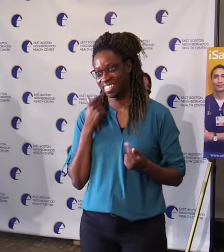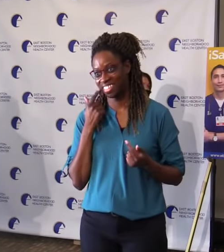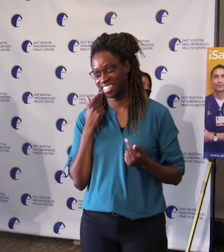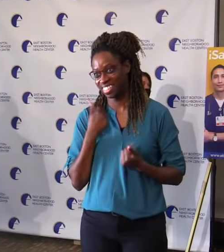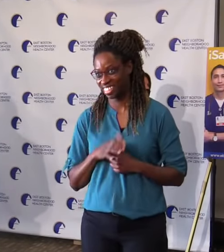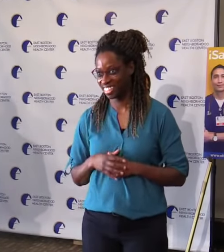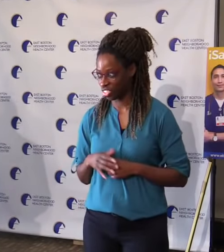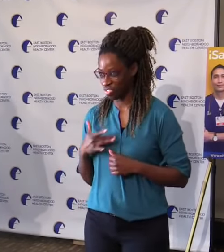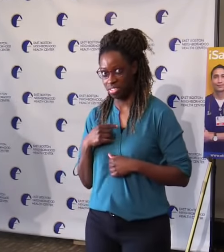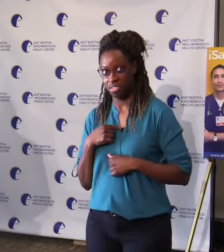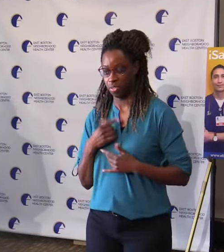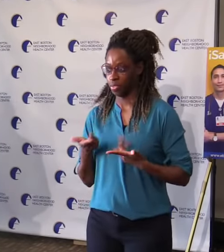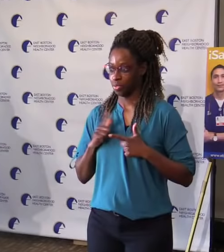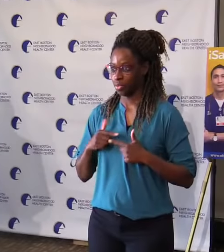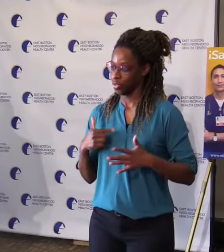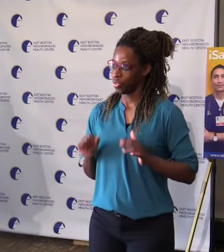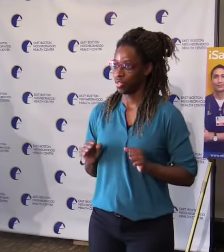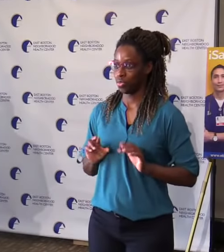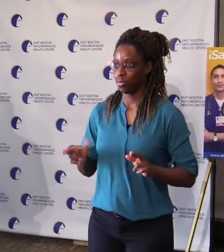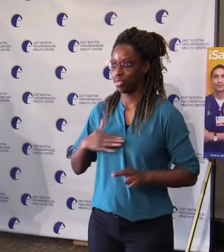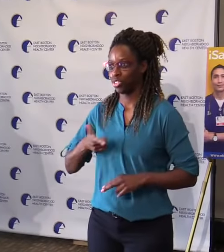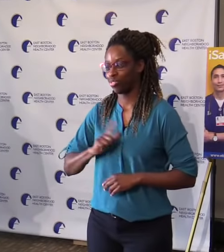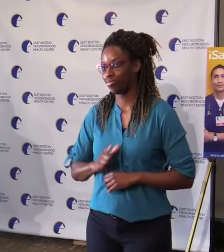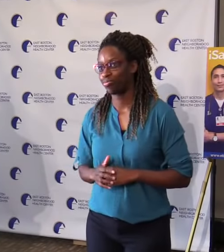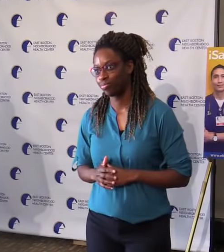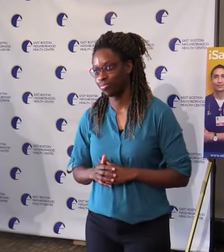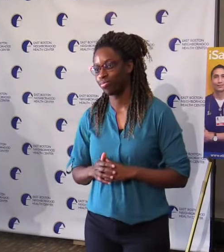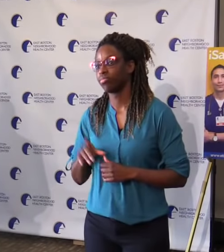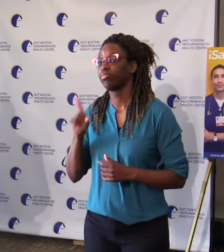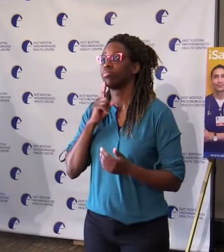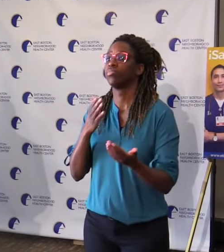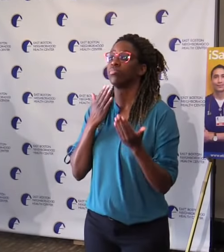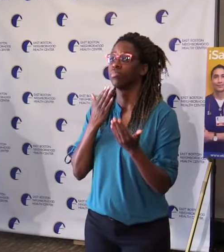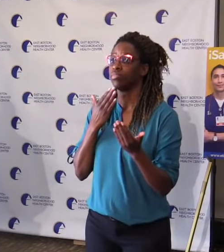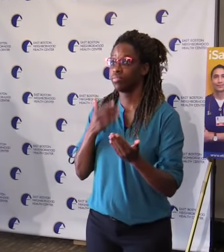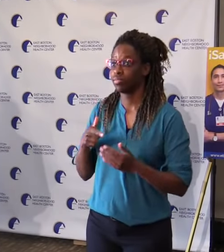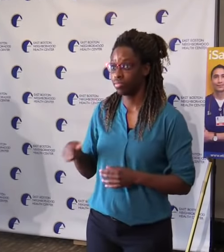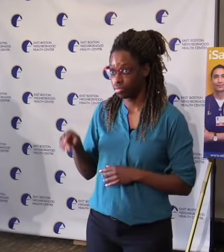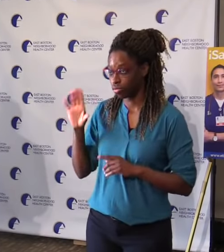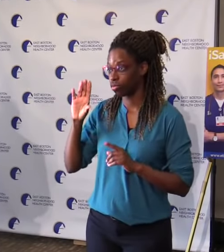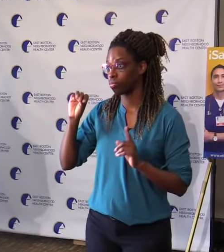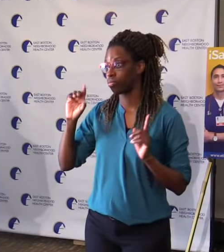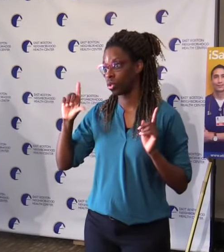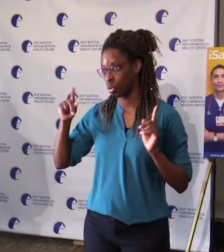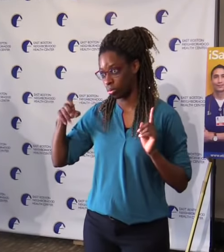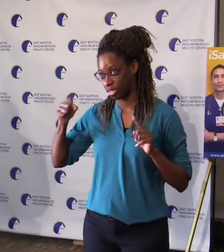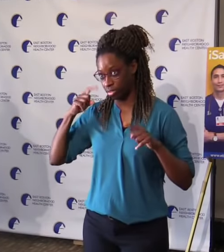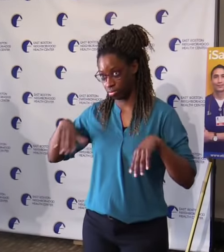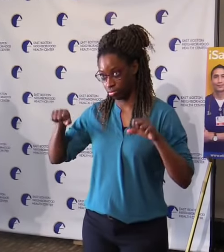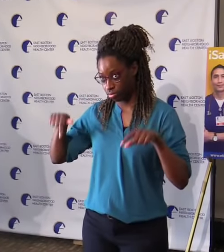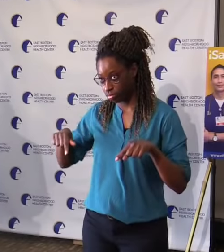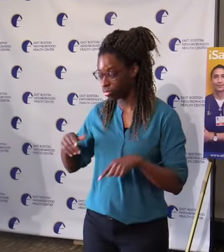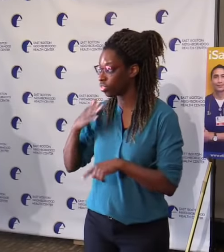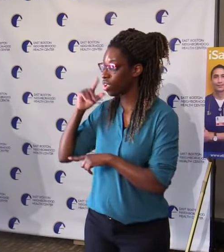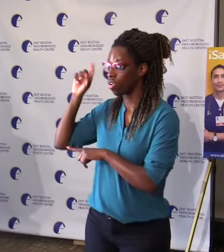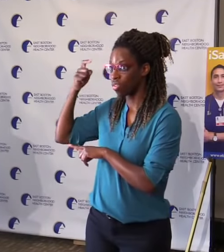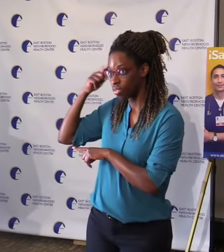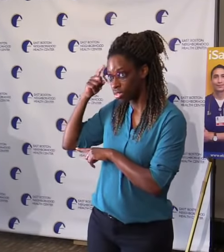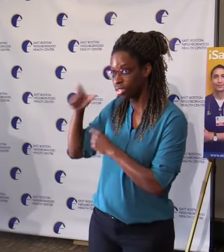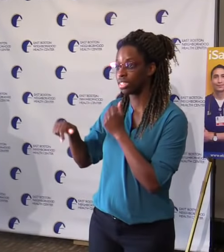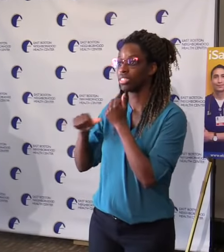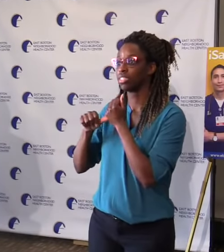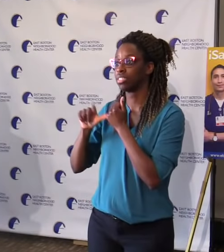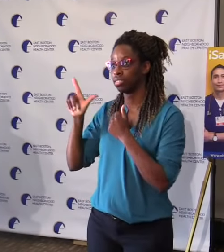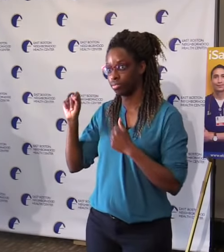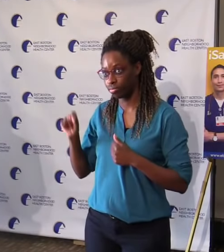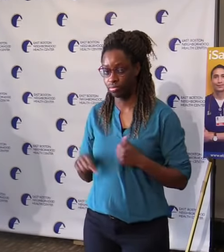Manny for hosting us, the governor and lieutenant governor, and secretary Sutter's. Governor, we appreciate the vital work that you